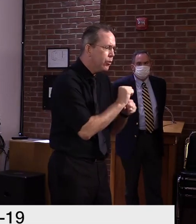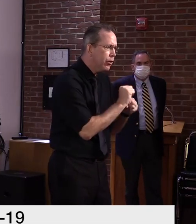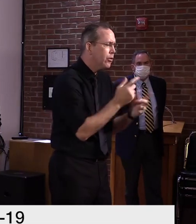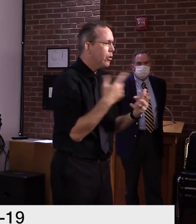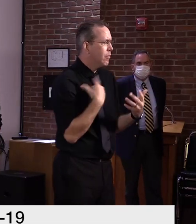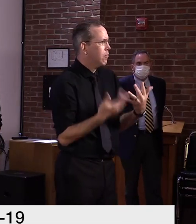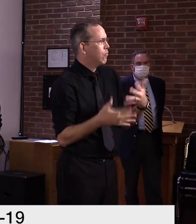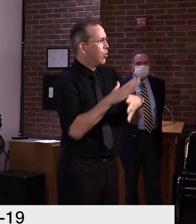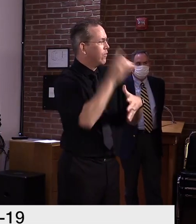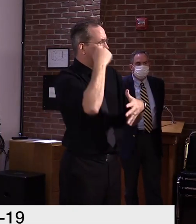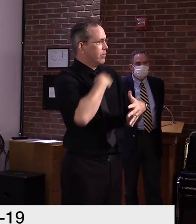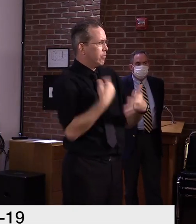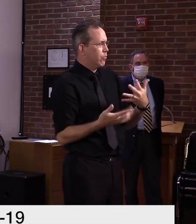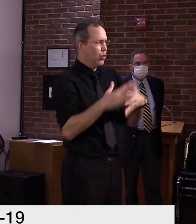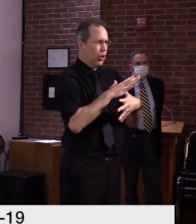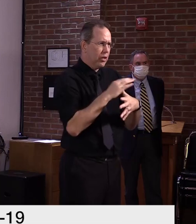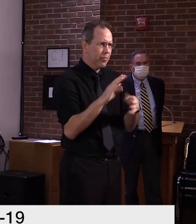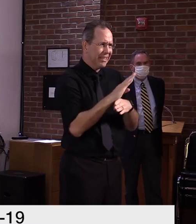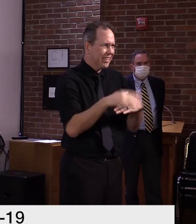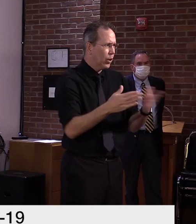anything you can offer on that?